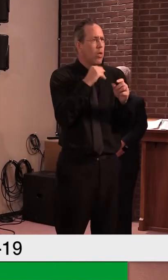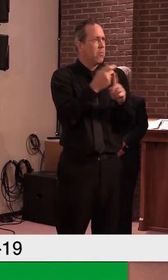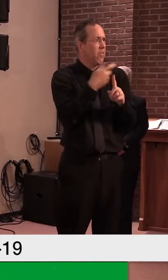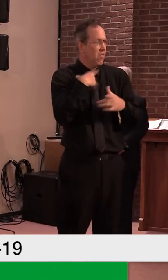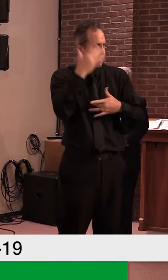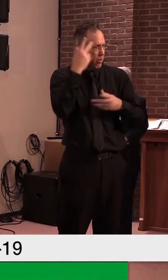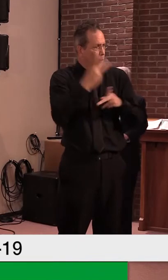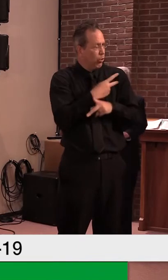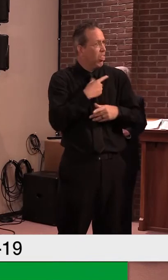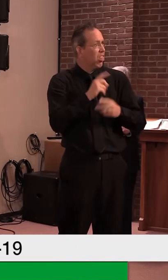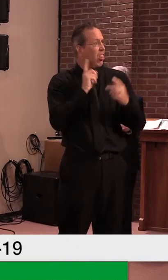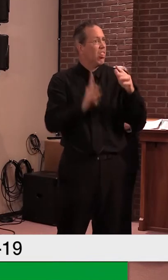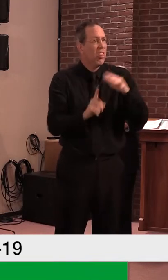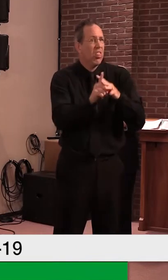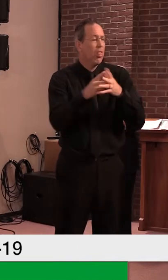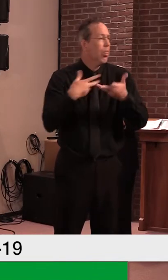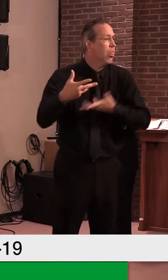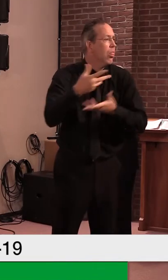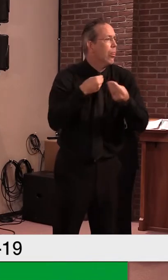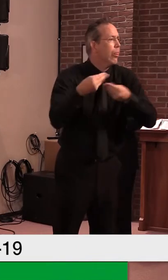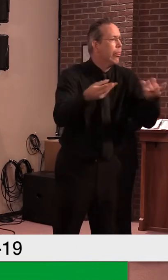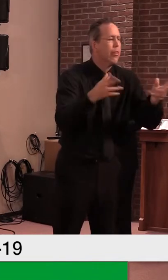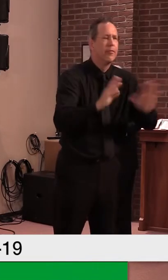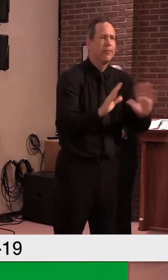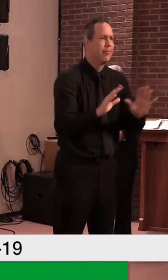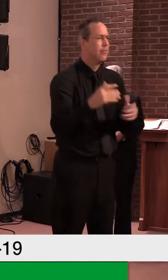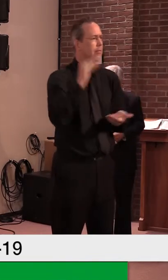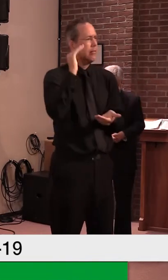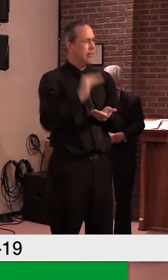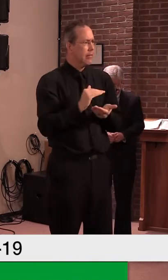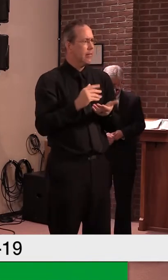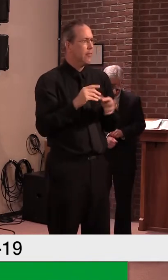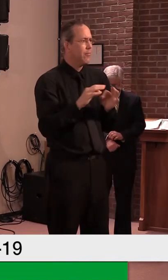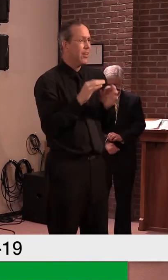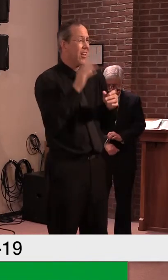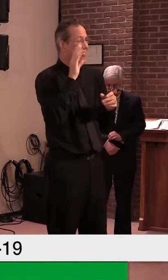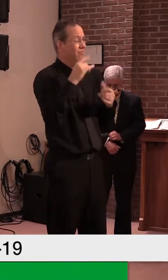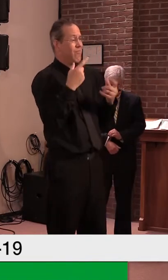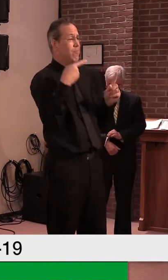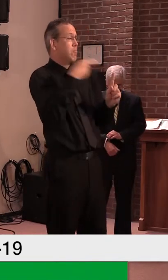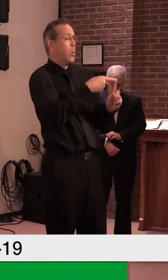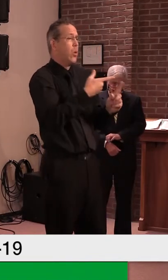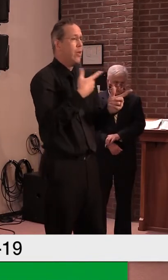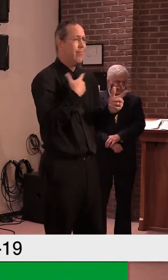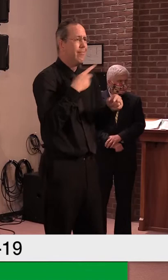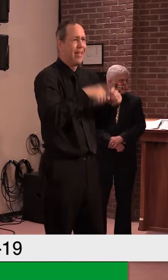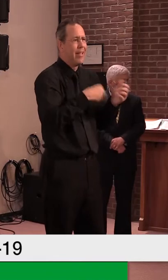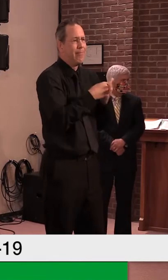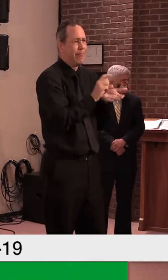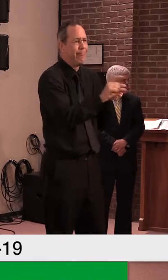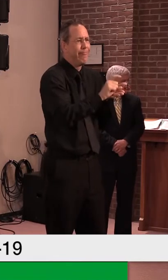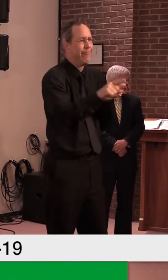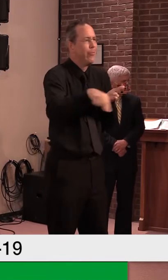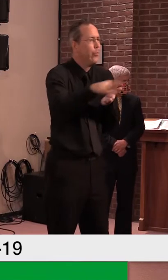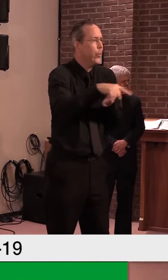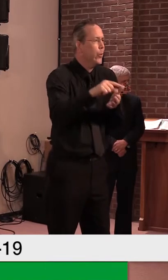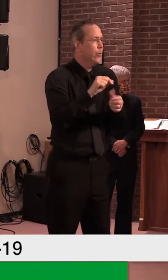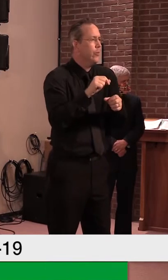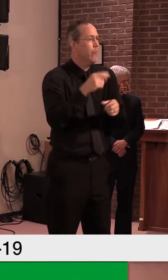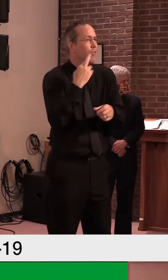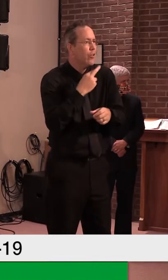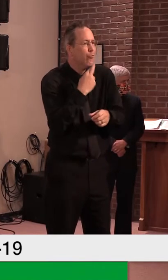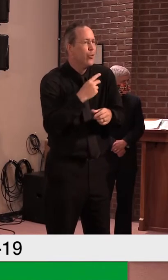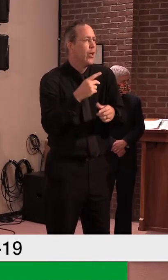for their efforts. It just wasn't allowable under the conditions of the the federal CARES Act. And just a quick follow up to why